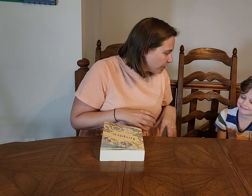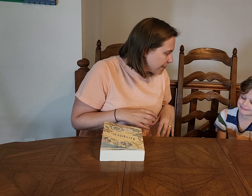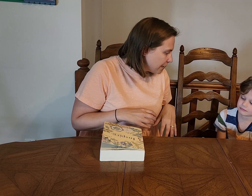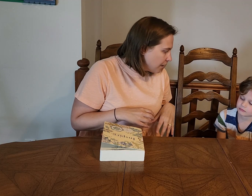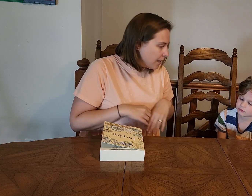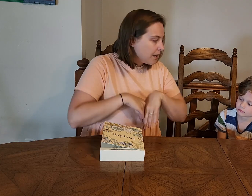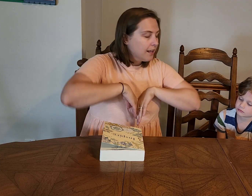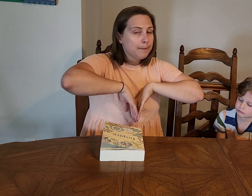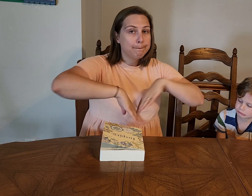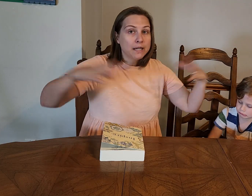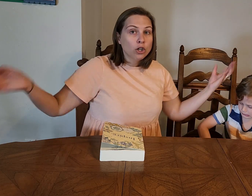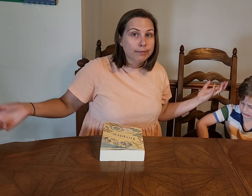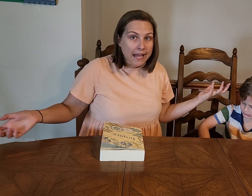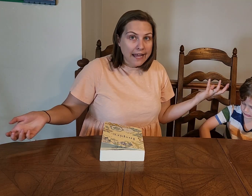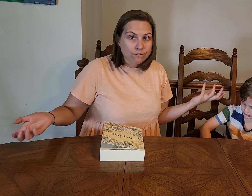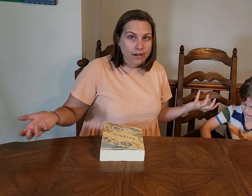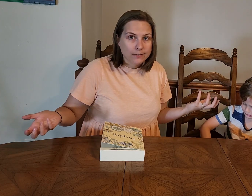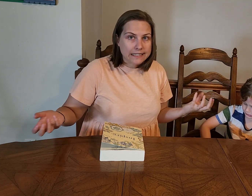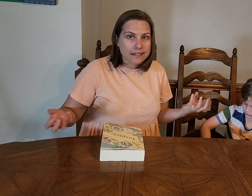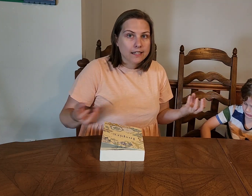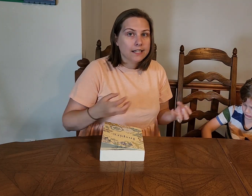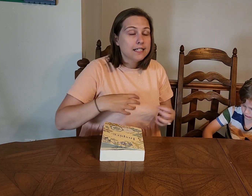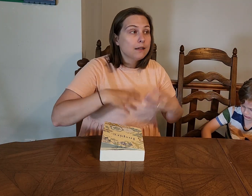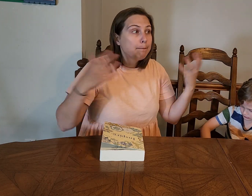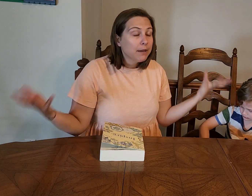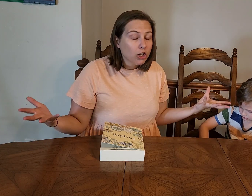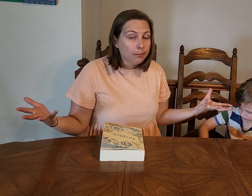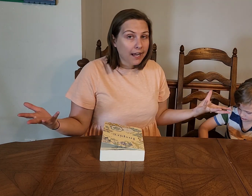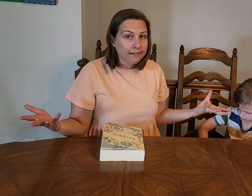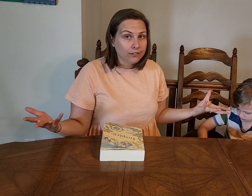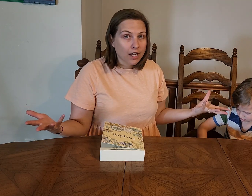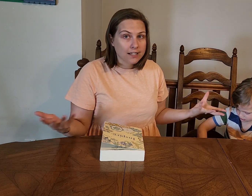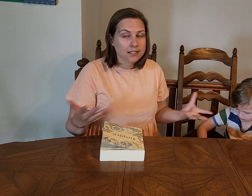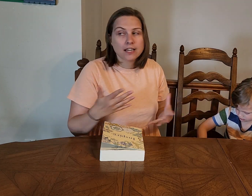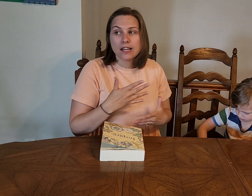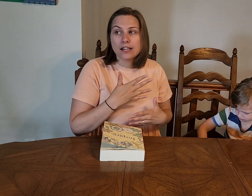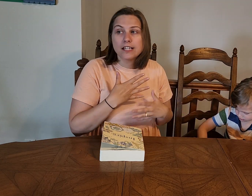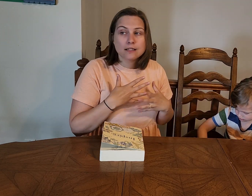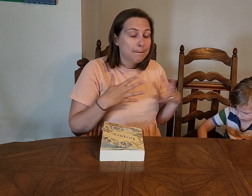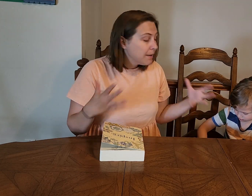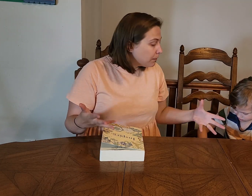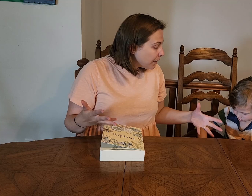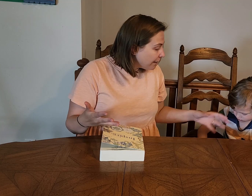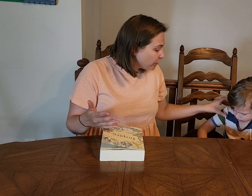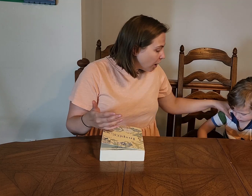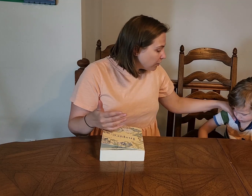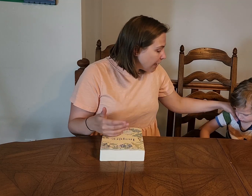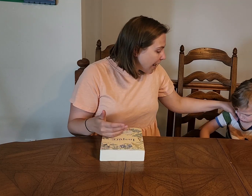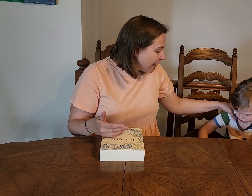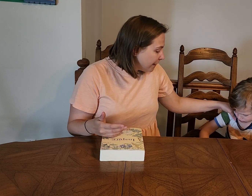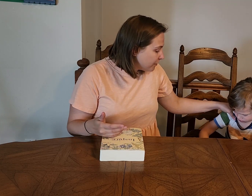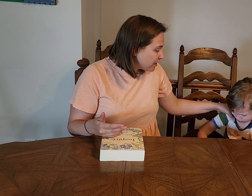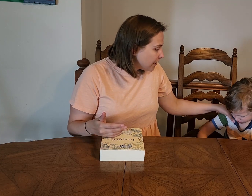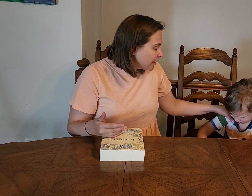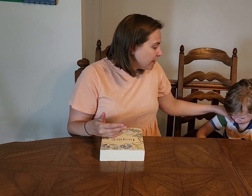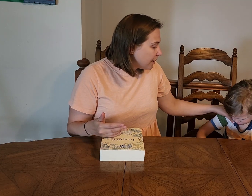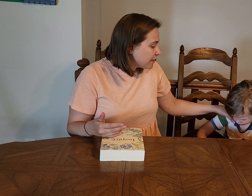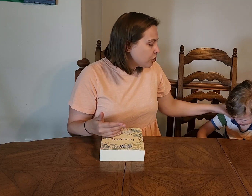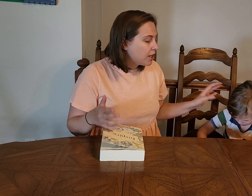no reason. He had a bigger plan for everything. And he has a bigger plan for us. He has a big plan for our lives. He doesn't